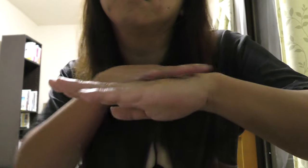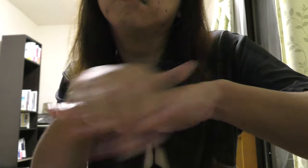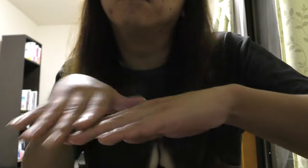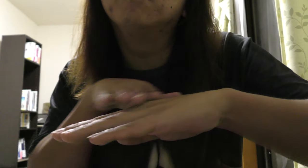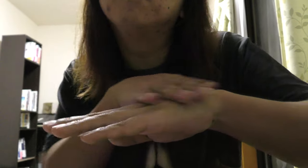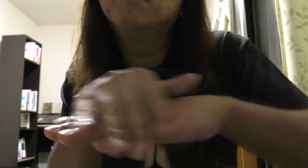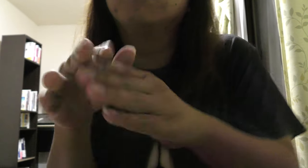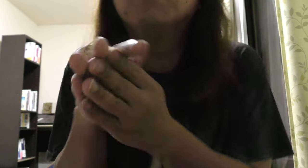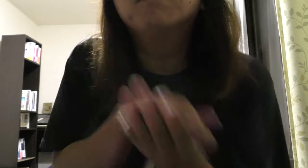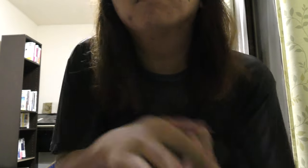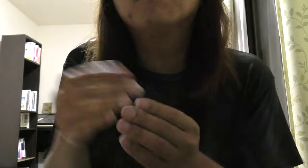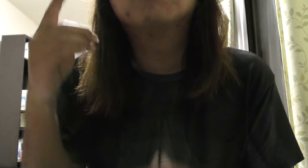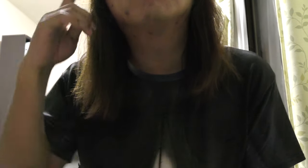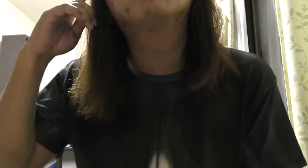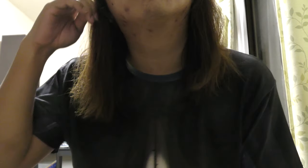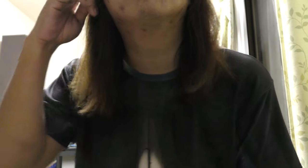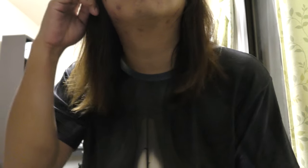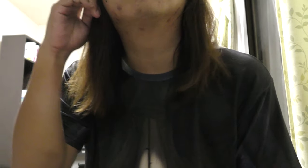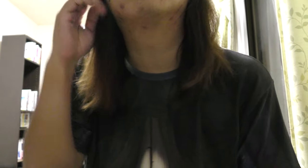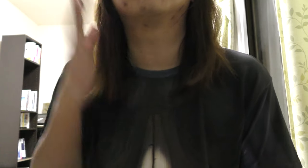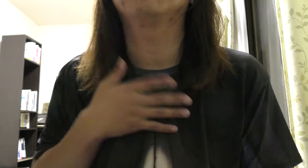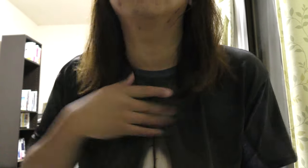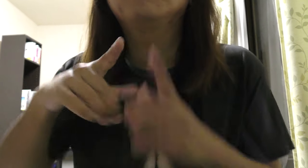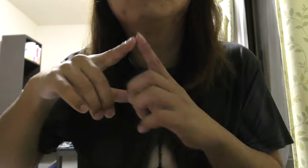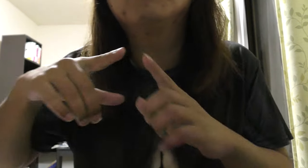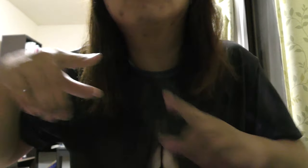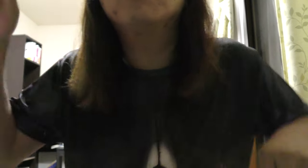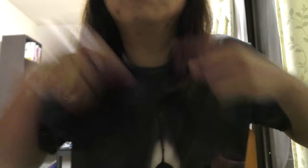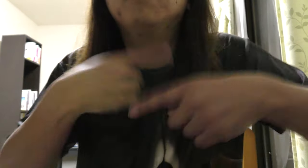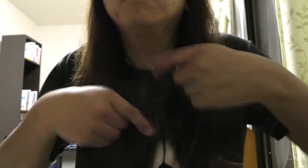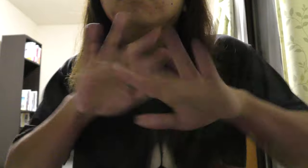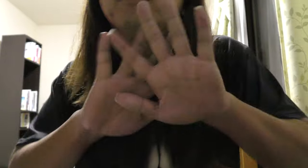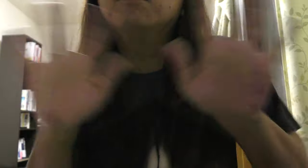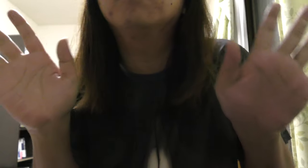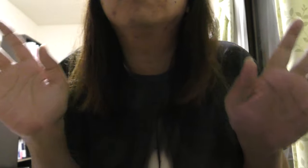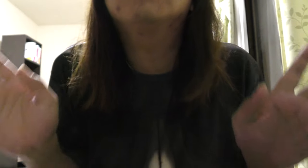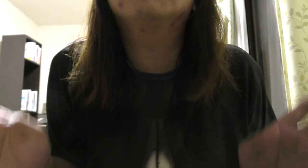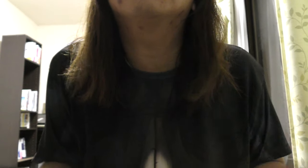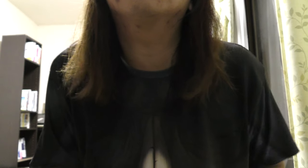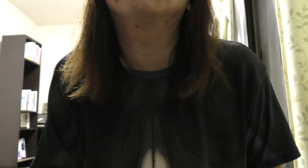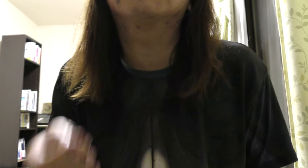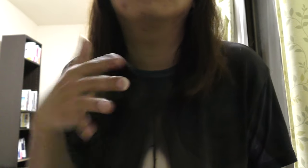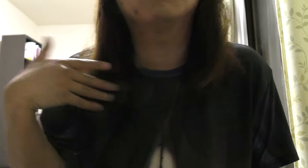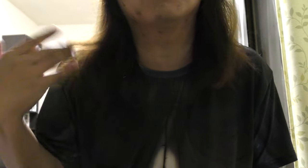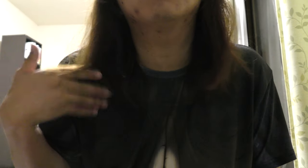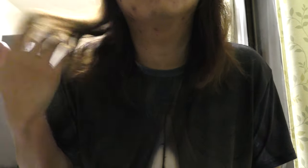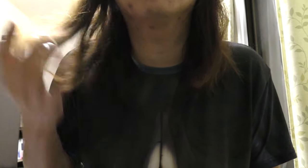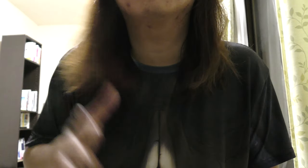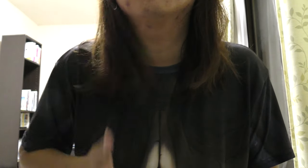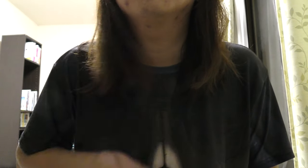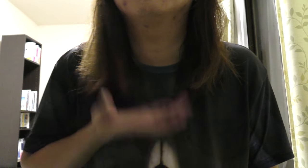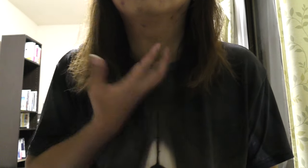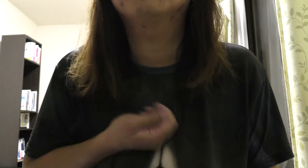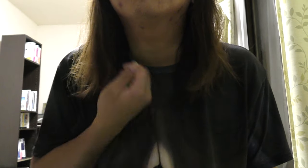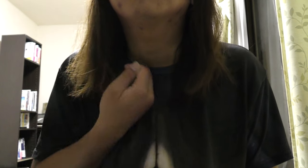my love If it sets me free Never know, never